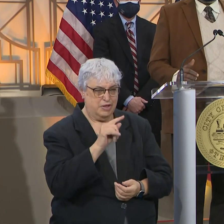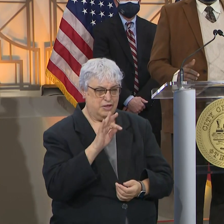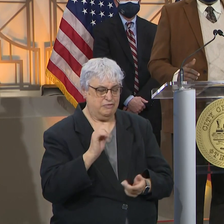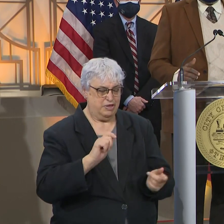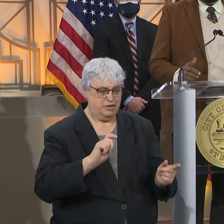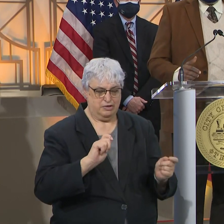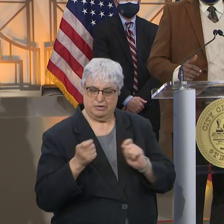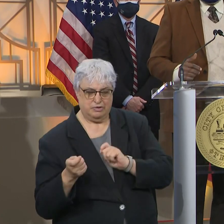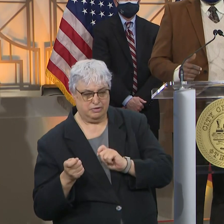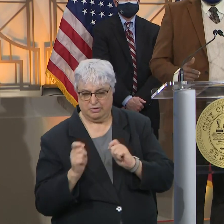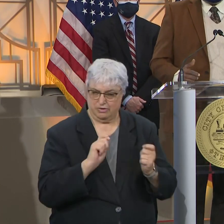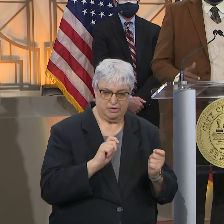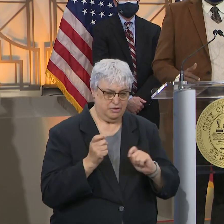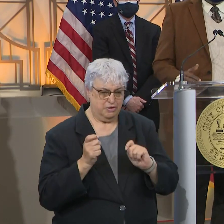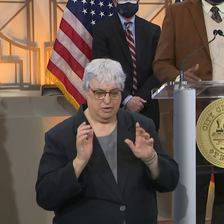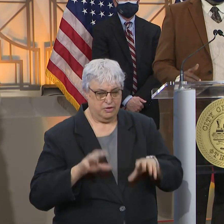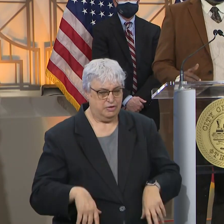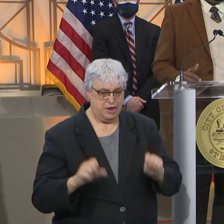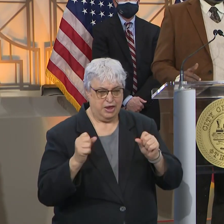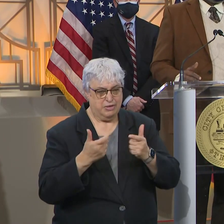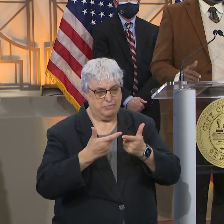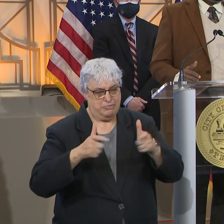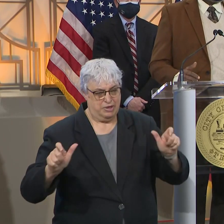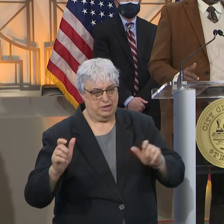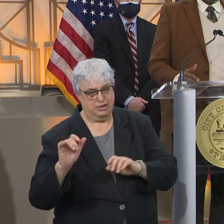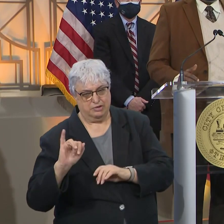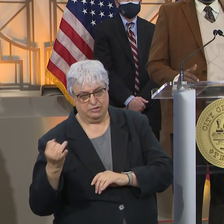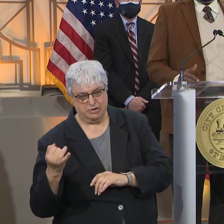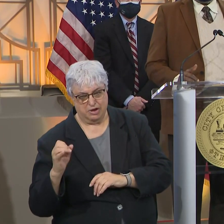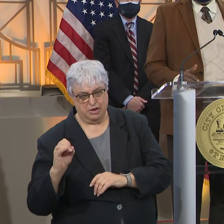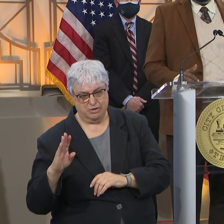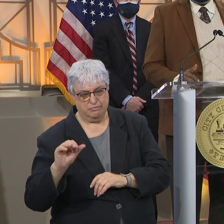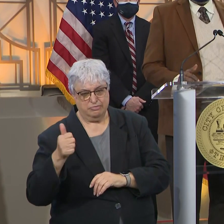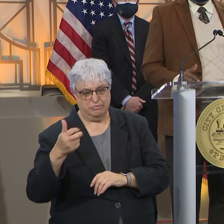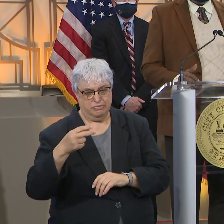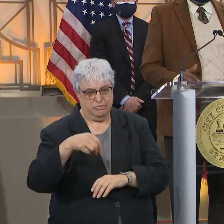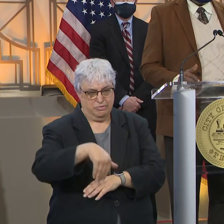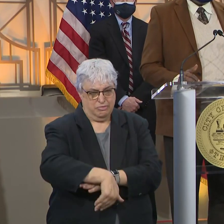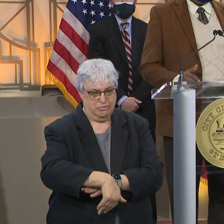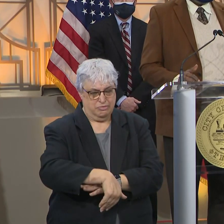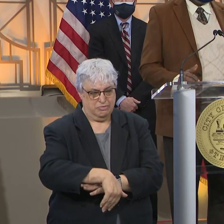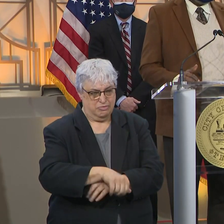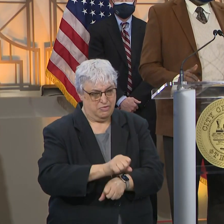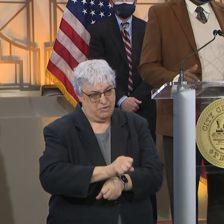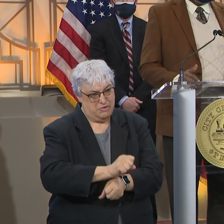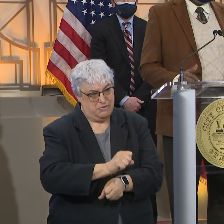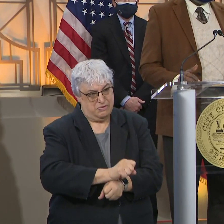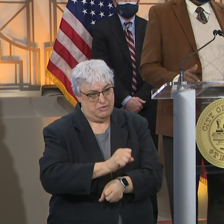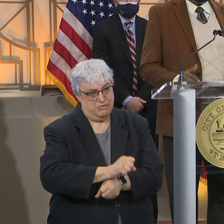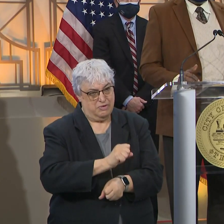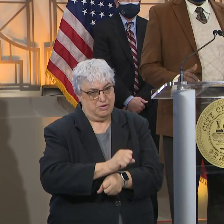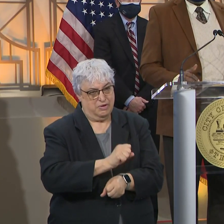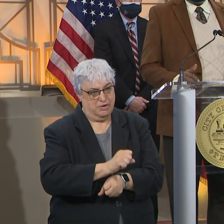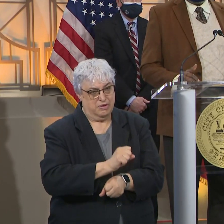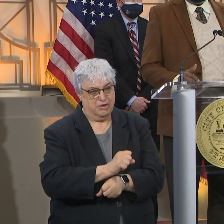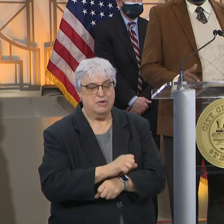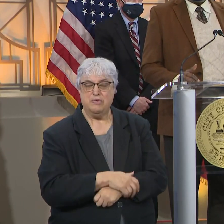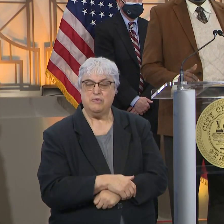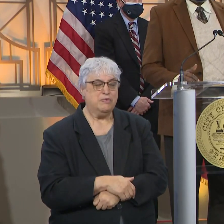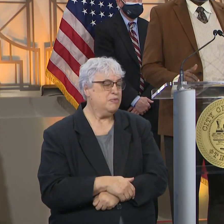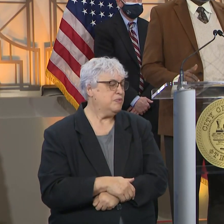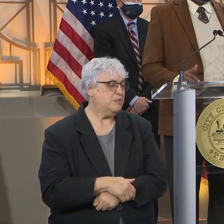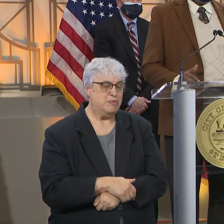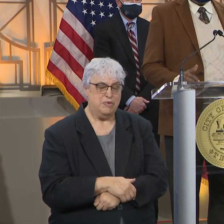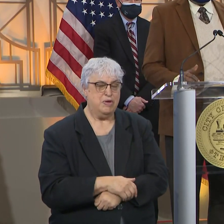to pivot that quickly, and at 1030 Saturday night, they were still working. So, to me, that is the